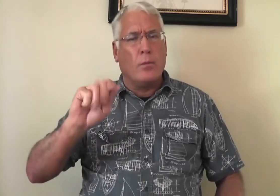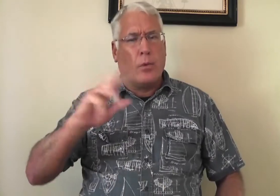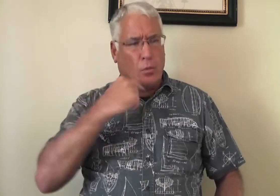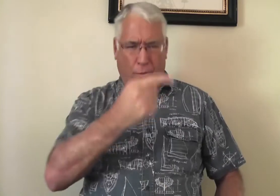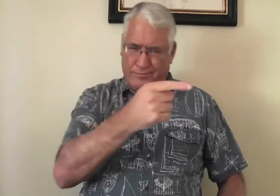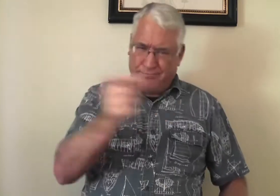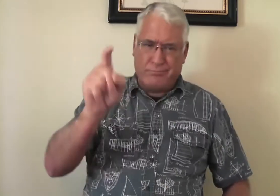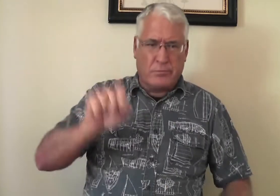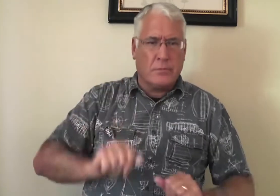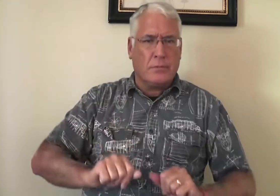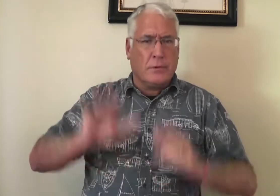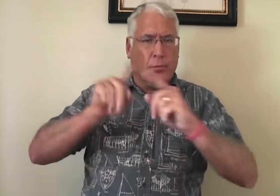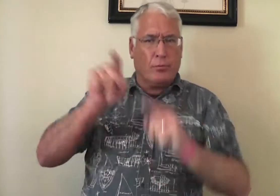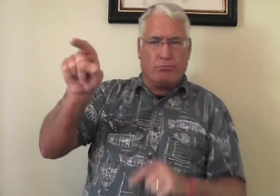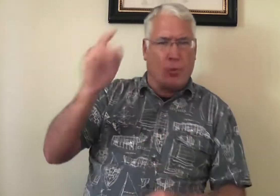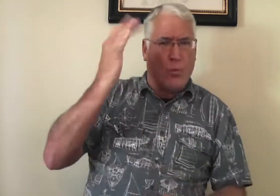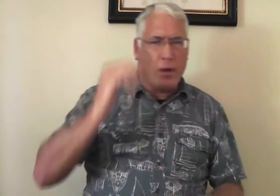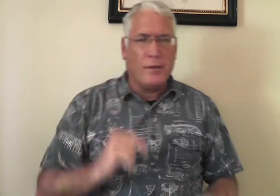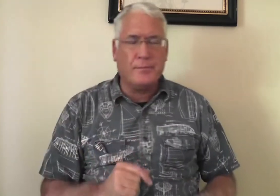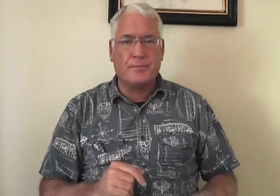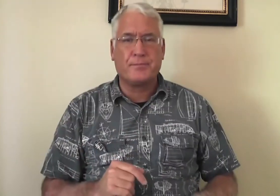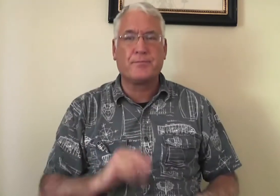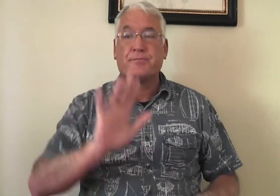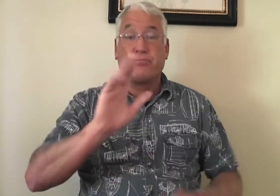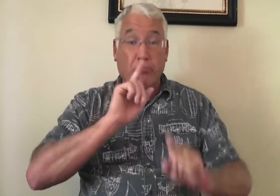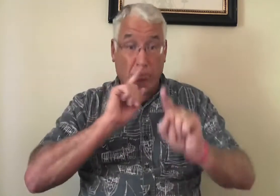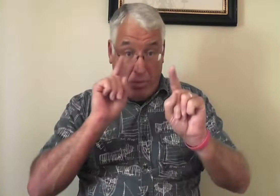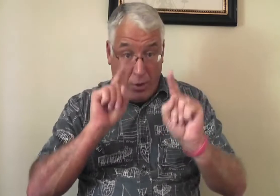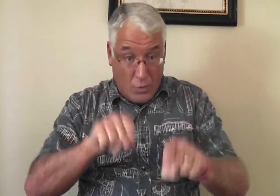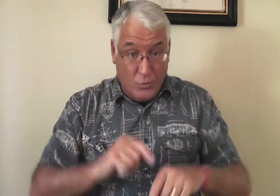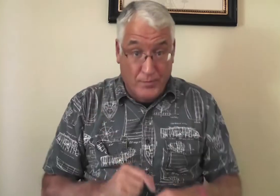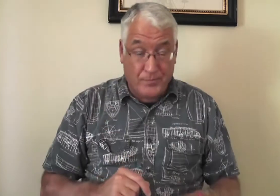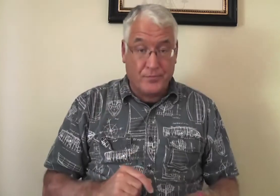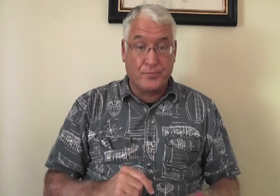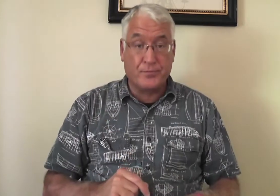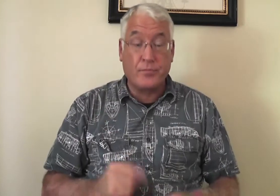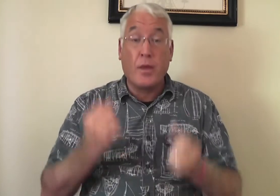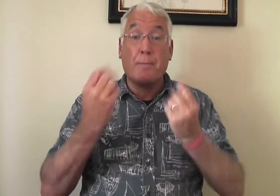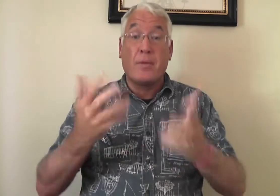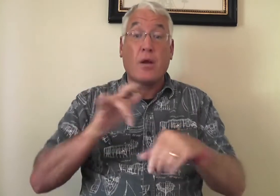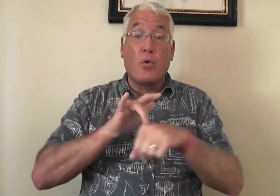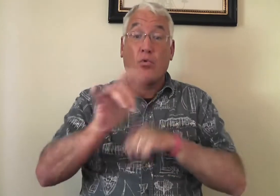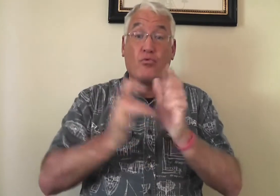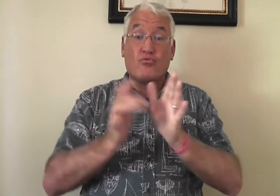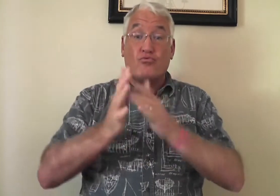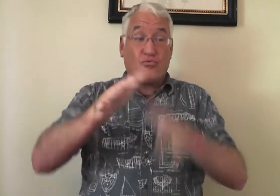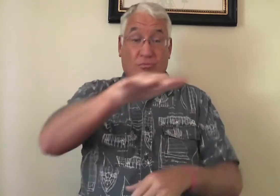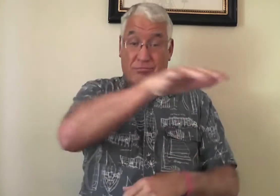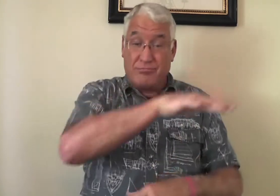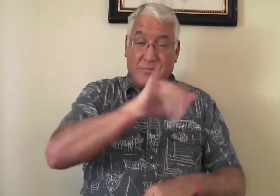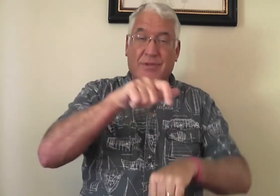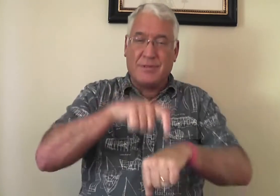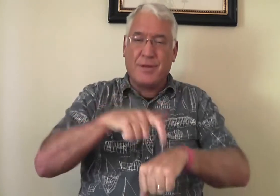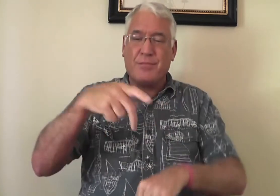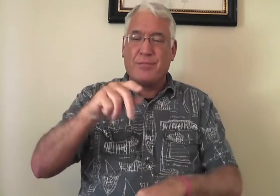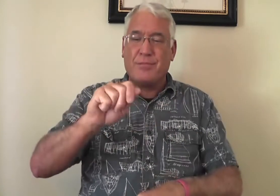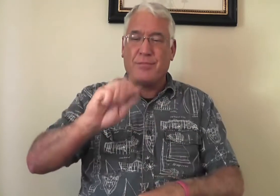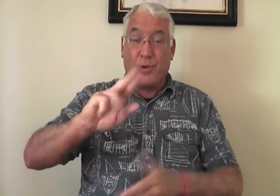Why did Paul tell them this, to be subject to him? Well, the answer is because many early Christians